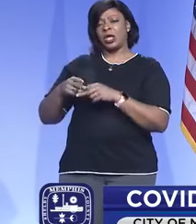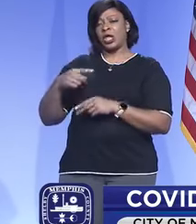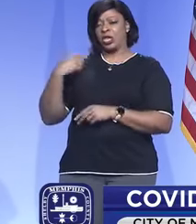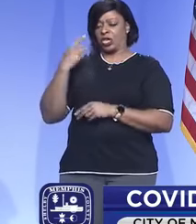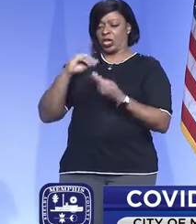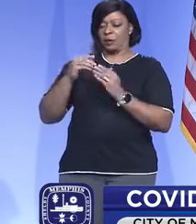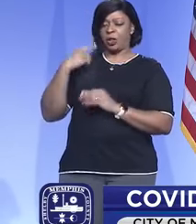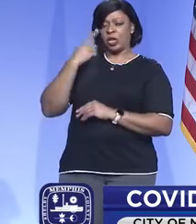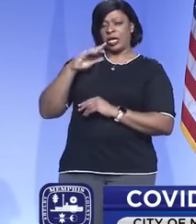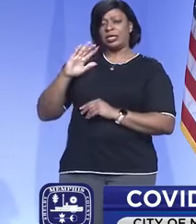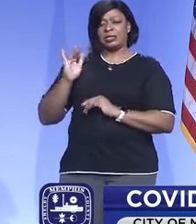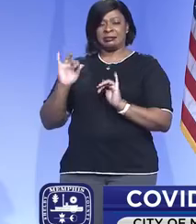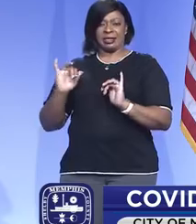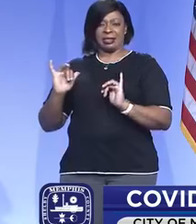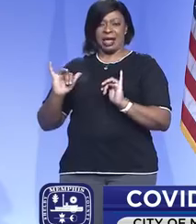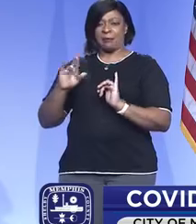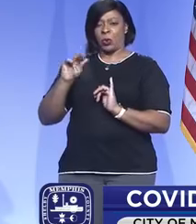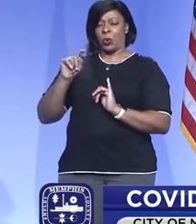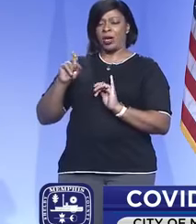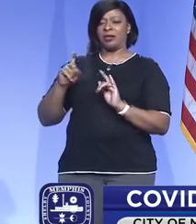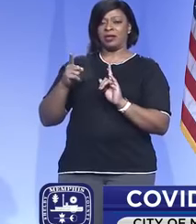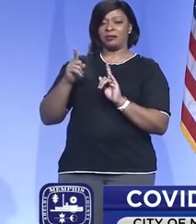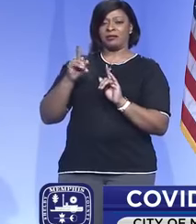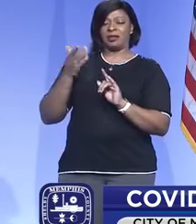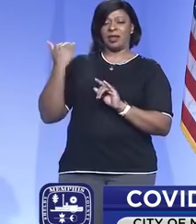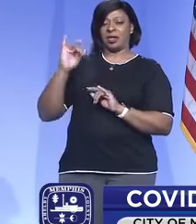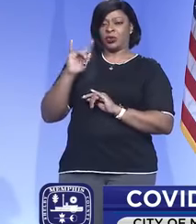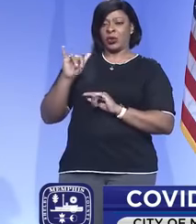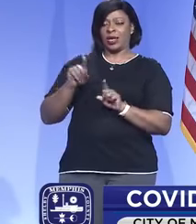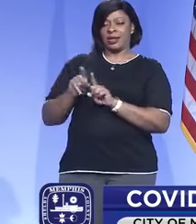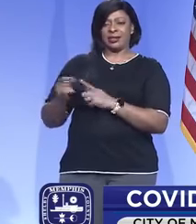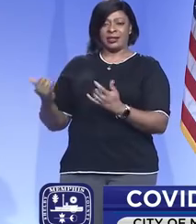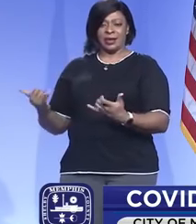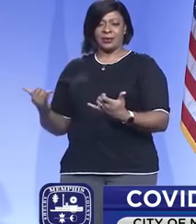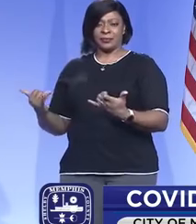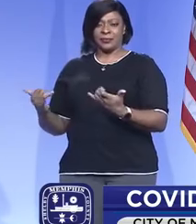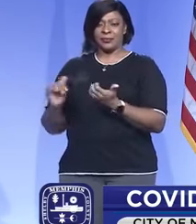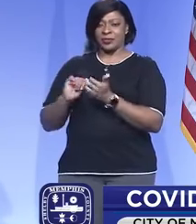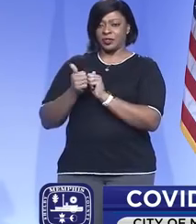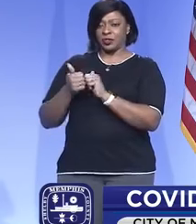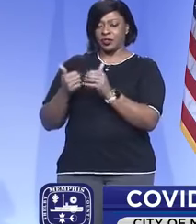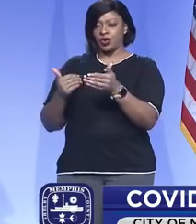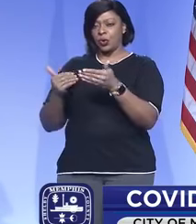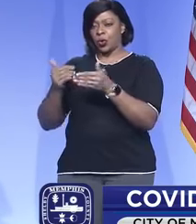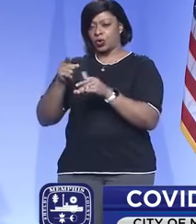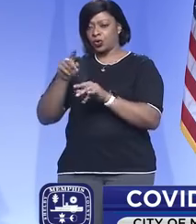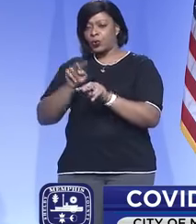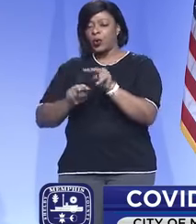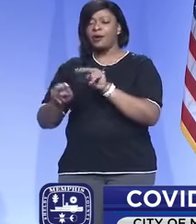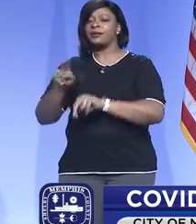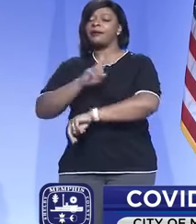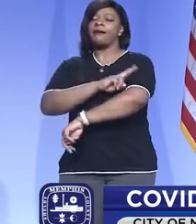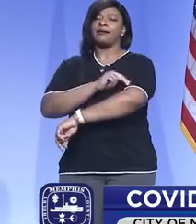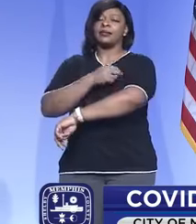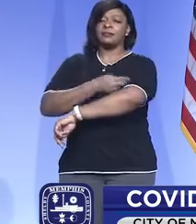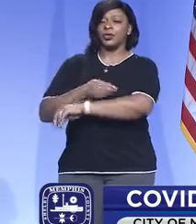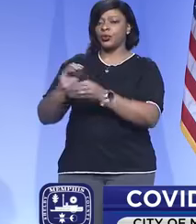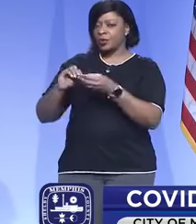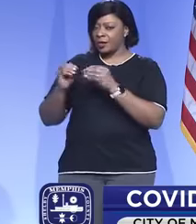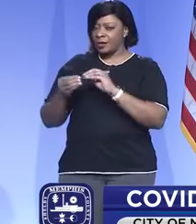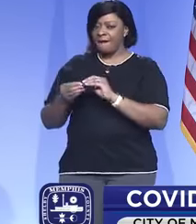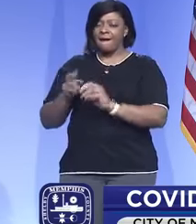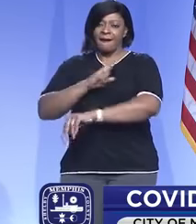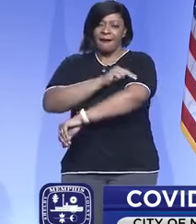looking at the same rates for about July as they are now. How closely are you watching the hospital rates, the